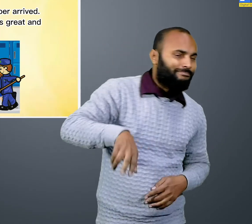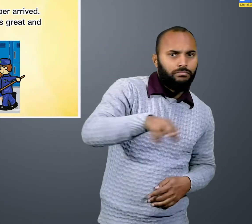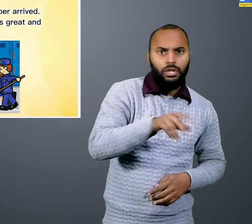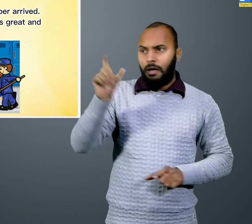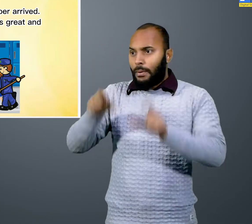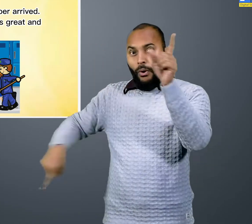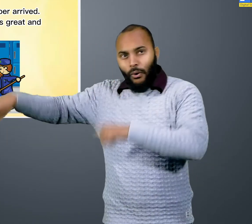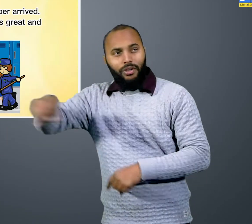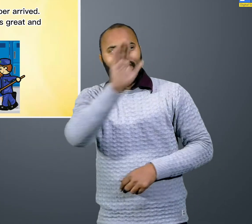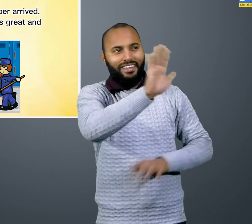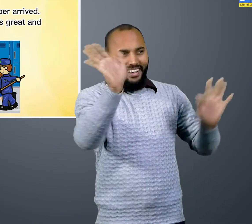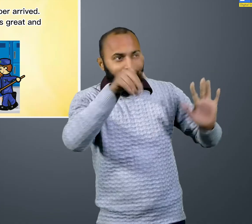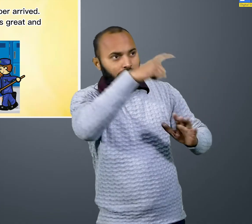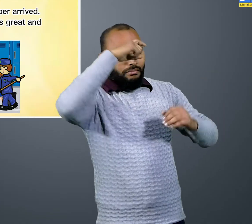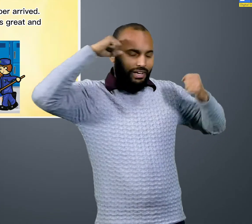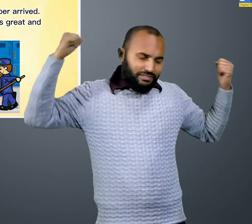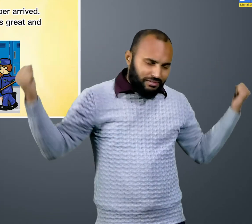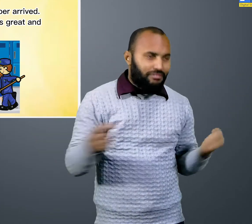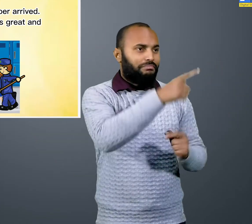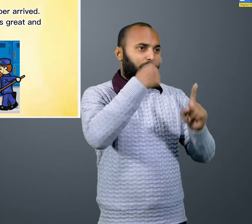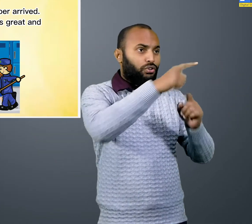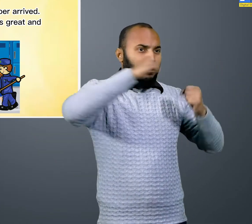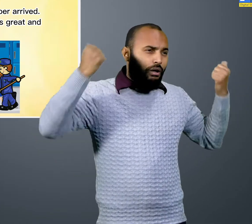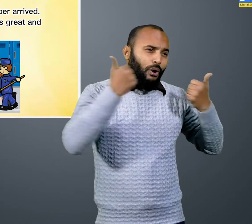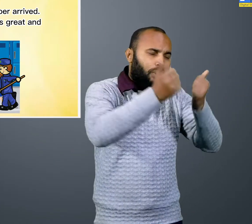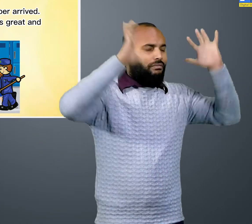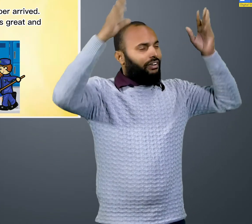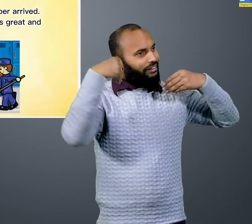everybody applauded for his great and hard work.